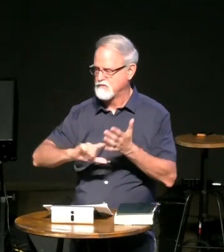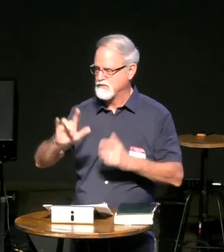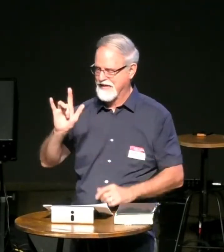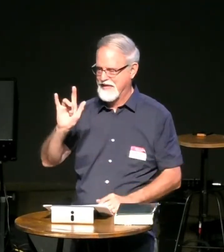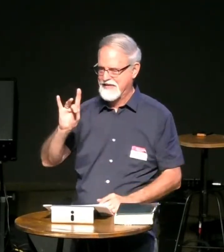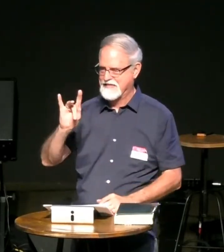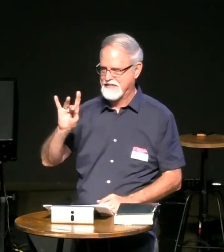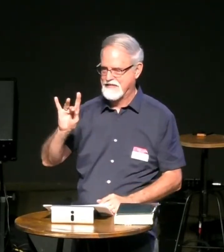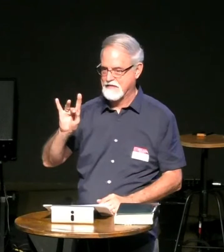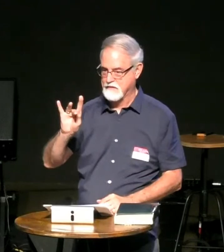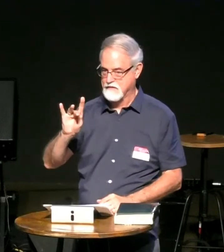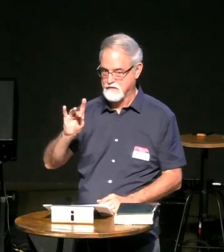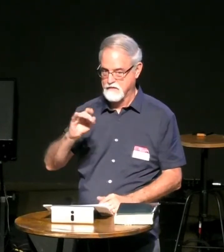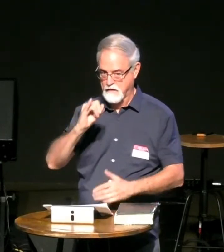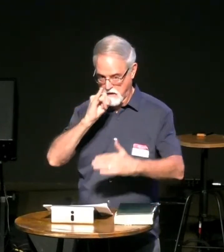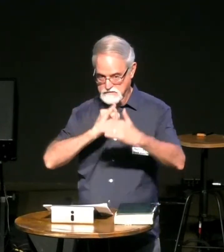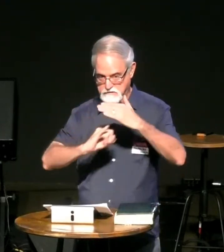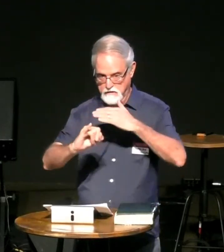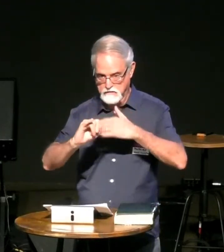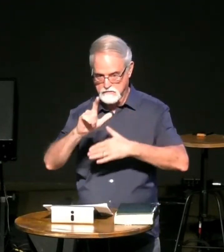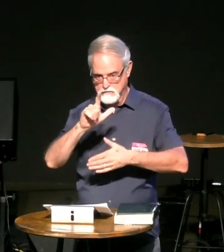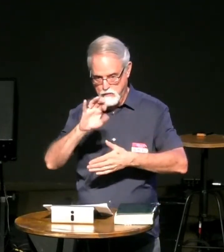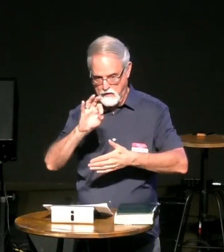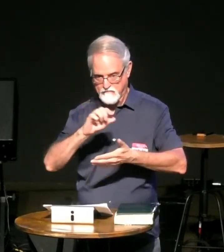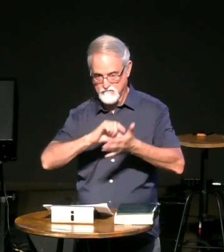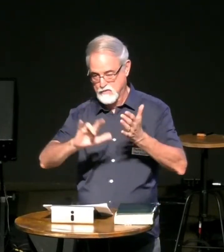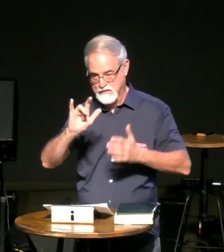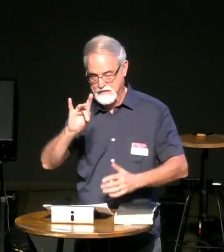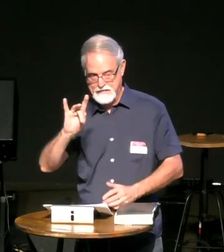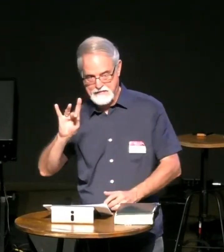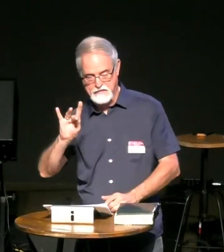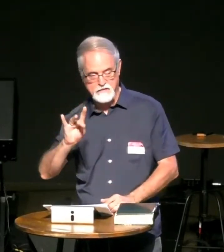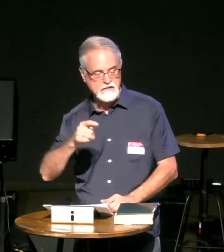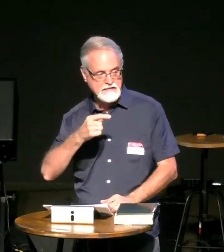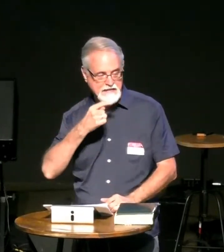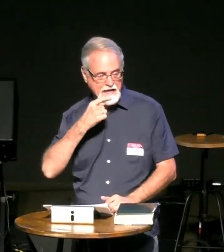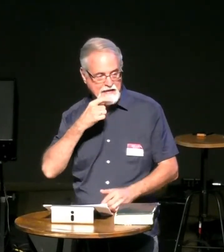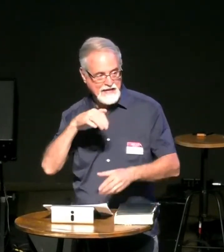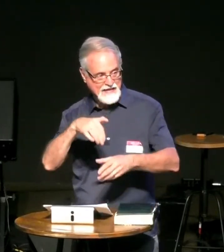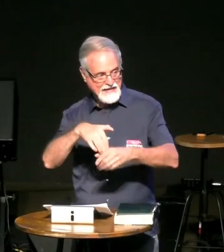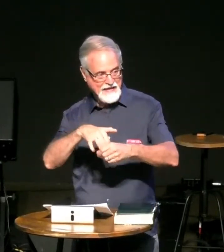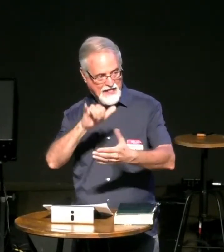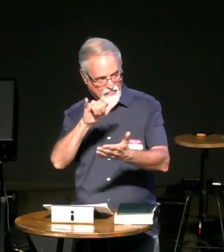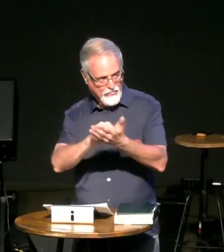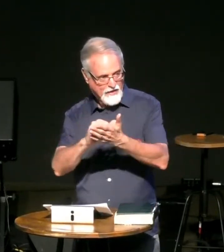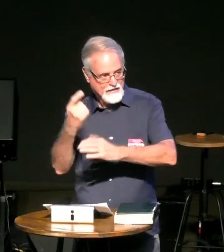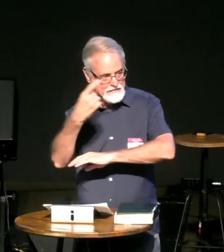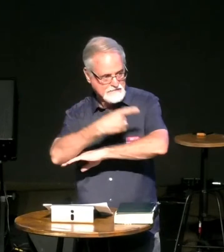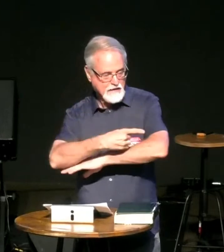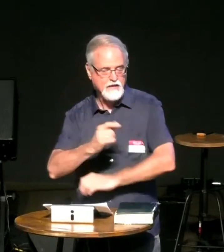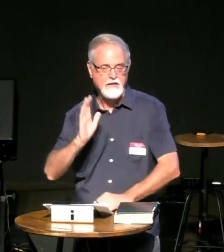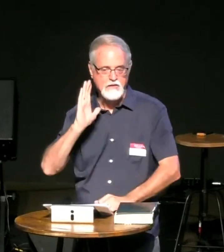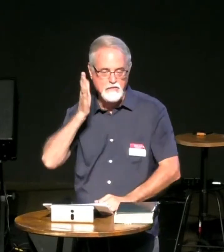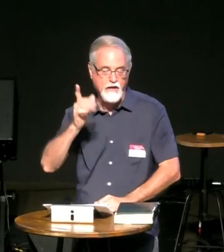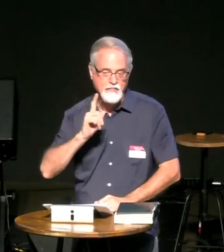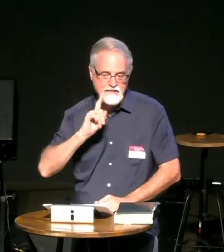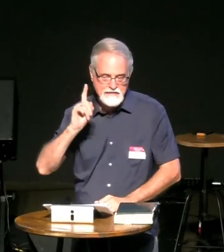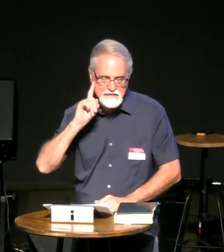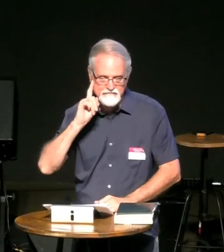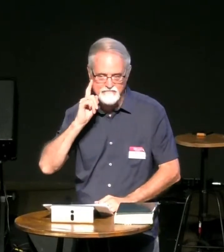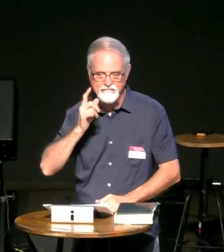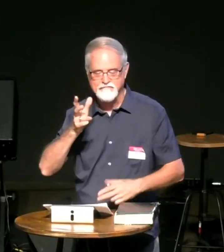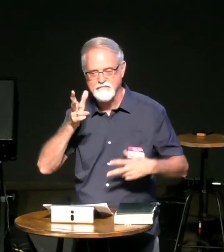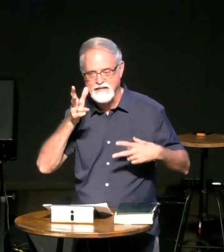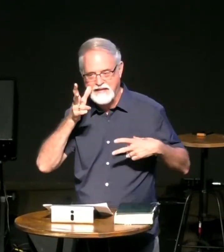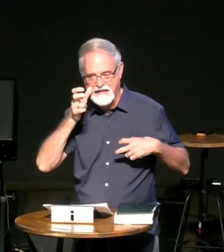chapter 29 in isaiah 29 verse 18 it says in that